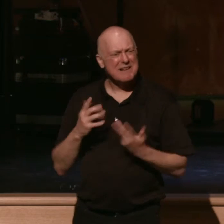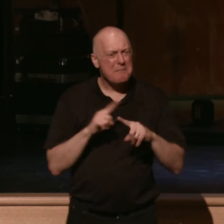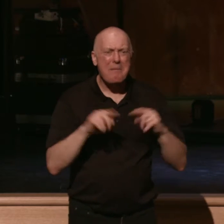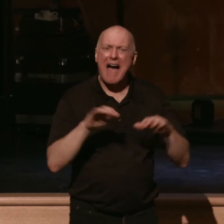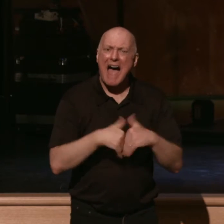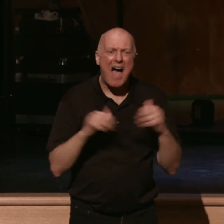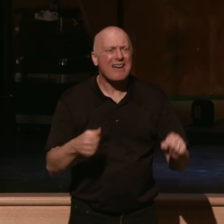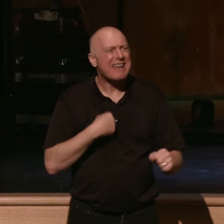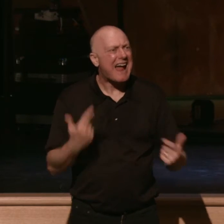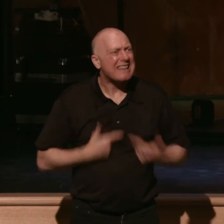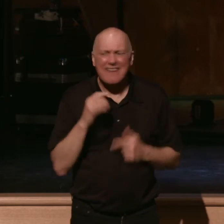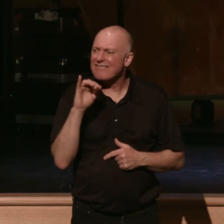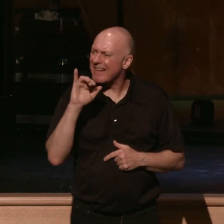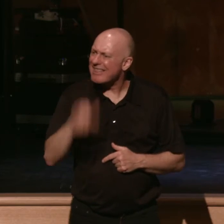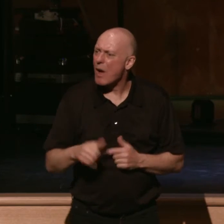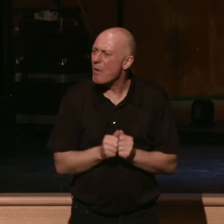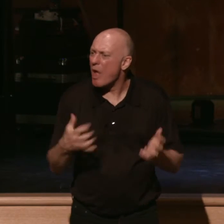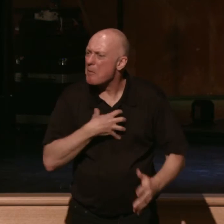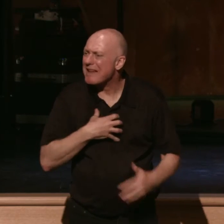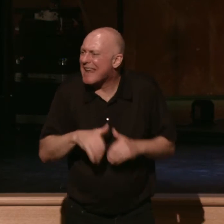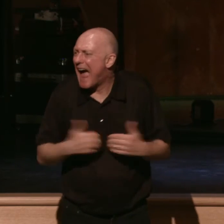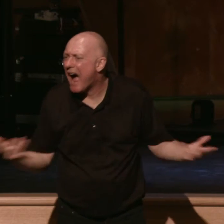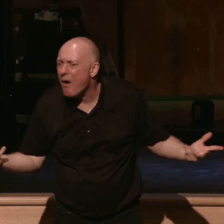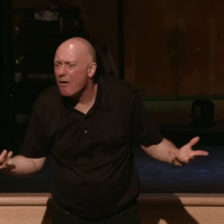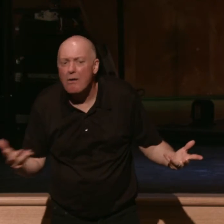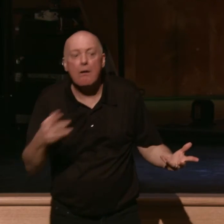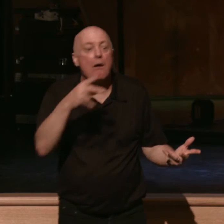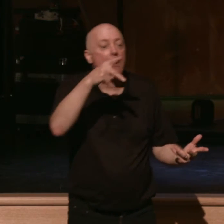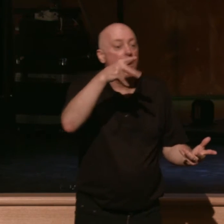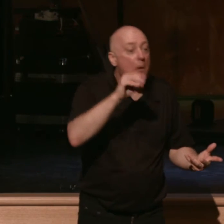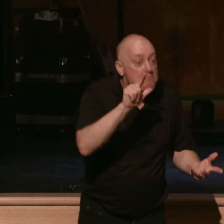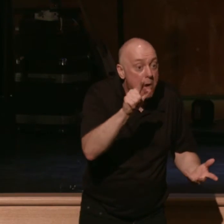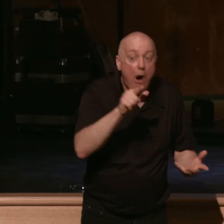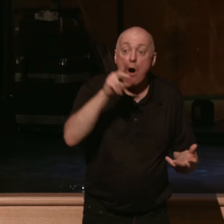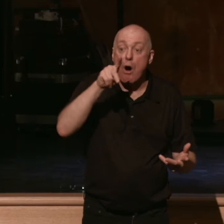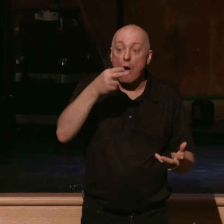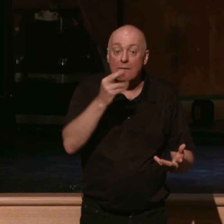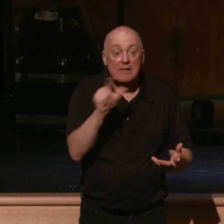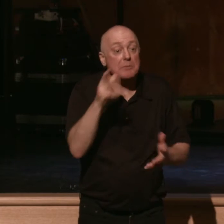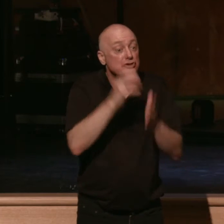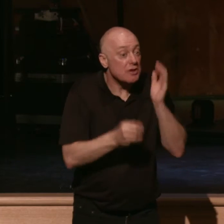live this way? The Apostle Paul in Philippians chapter 4, he weighs in